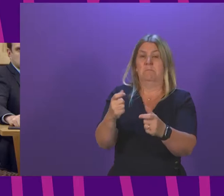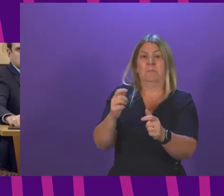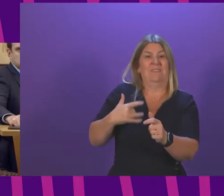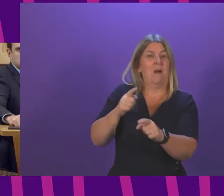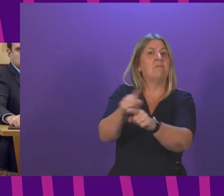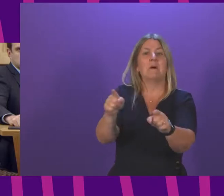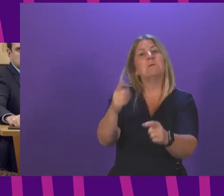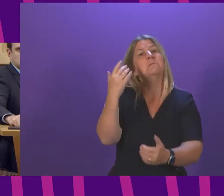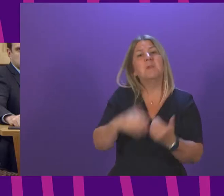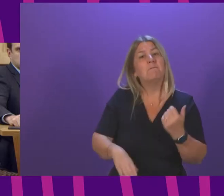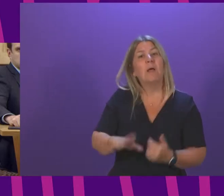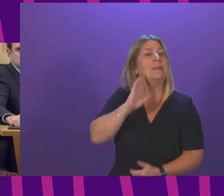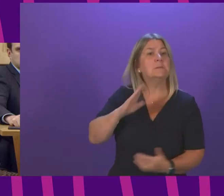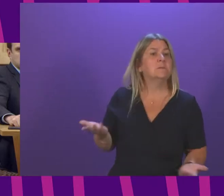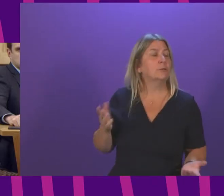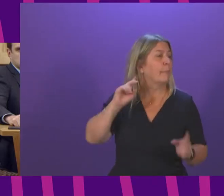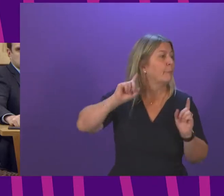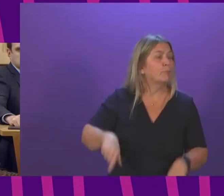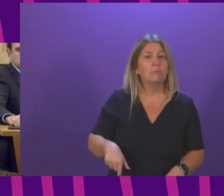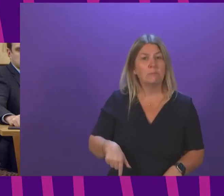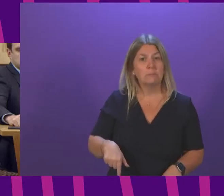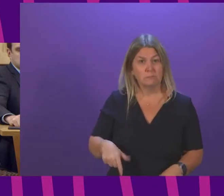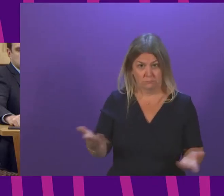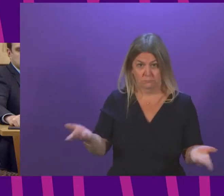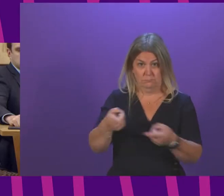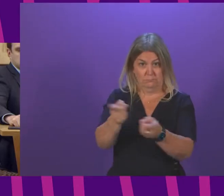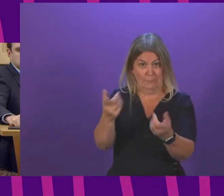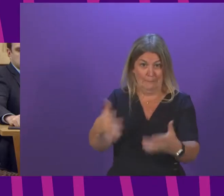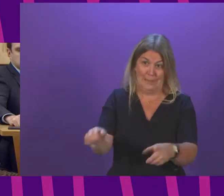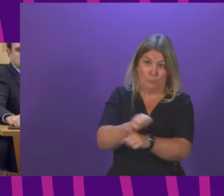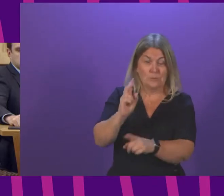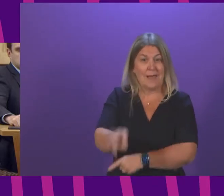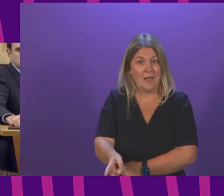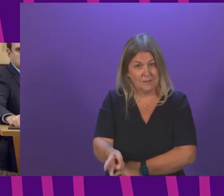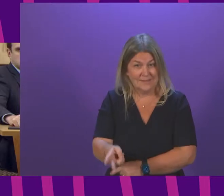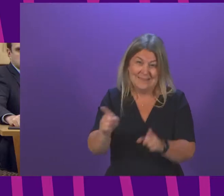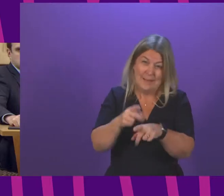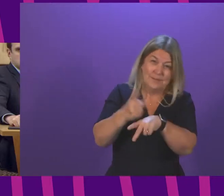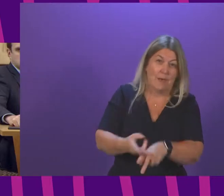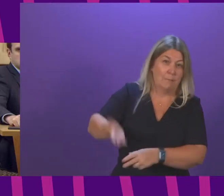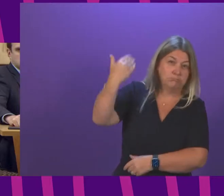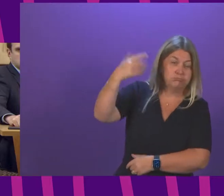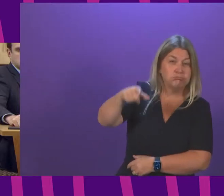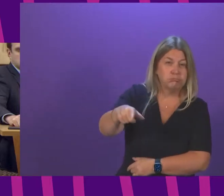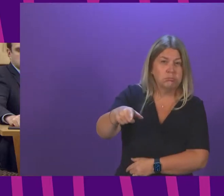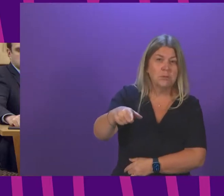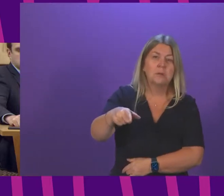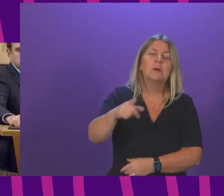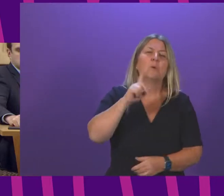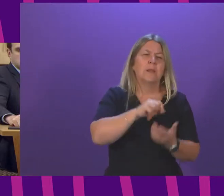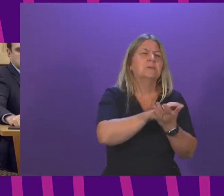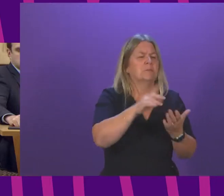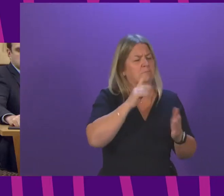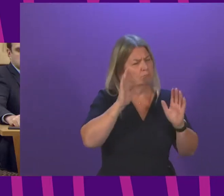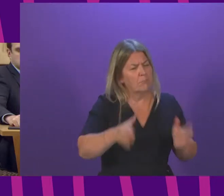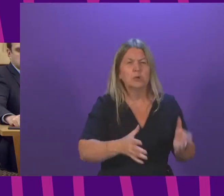matter and as if they were not worth listening to, just as if they were abused in care. She said we must learn the lessons from this tragedy. So I ask the Deputy